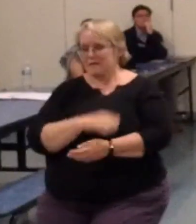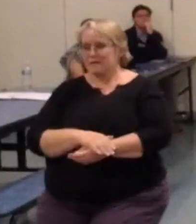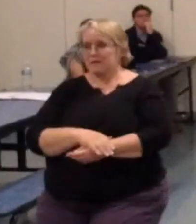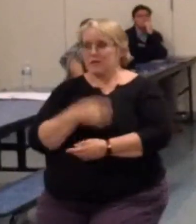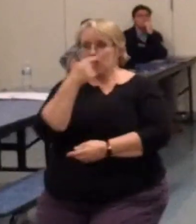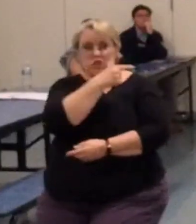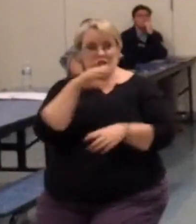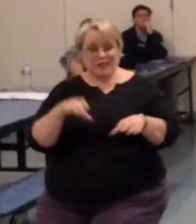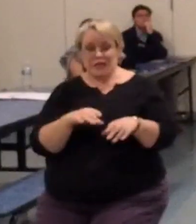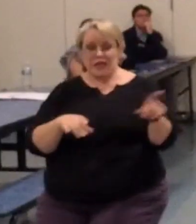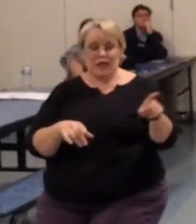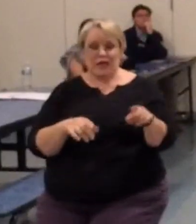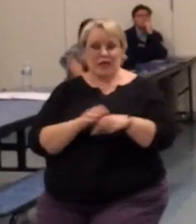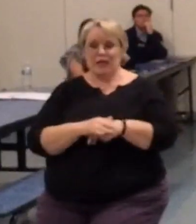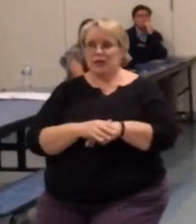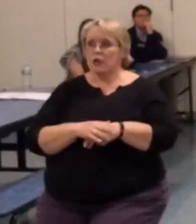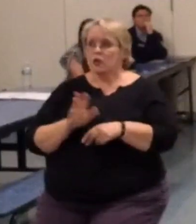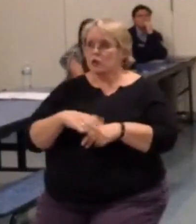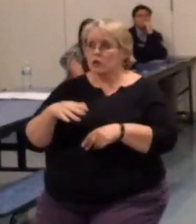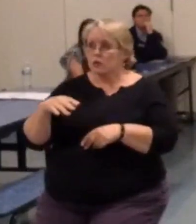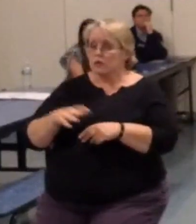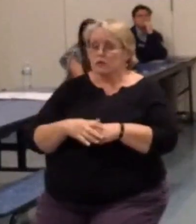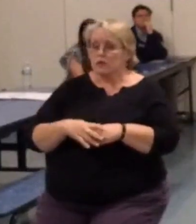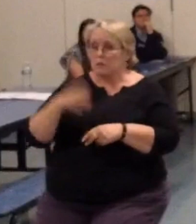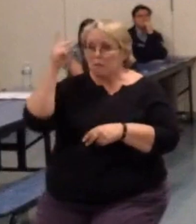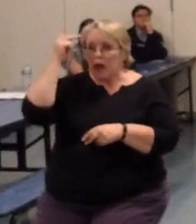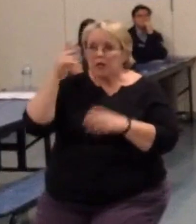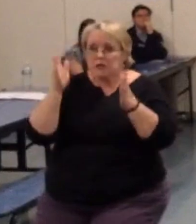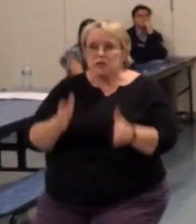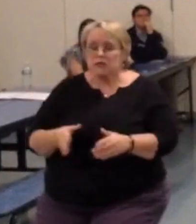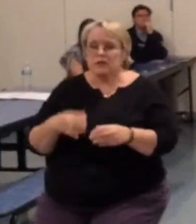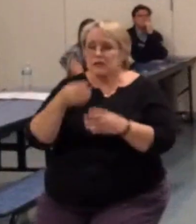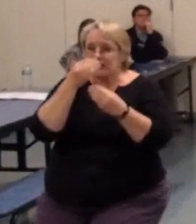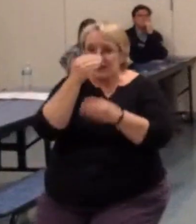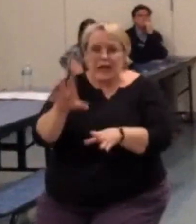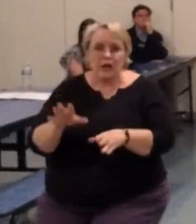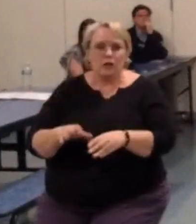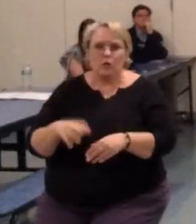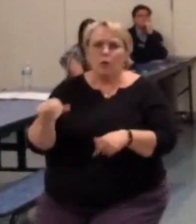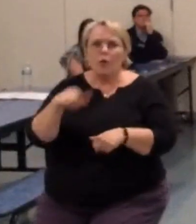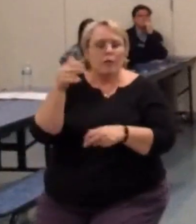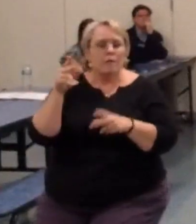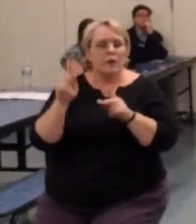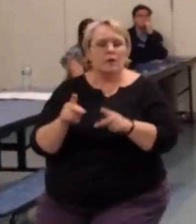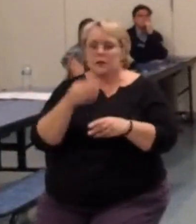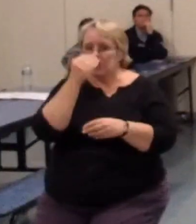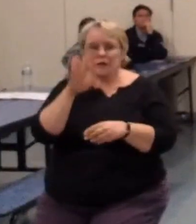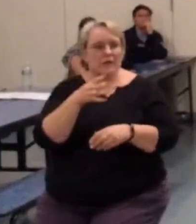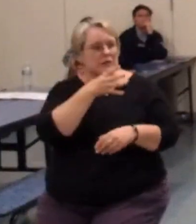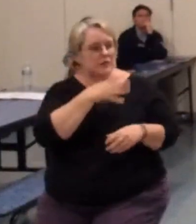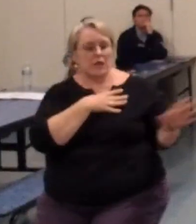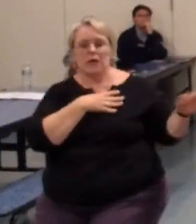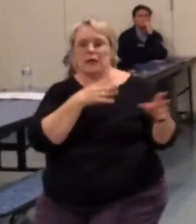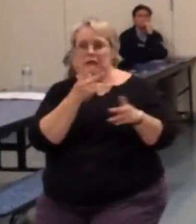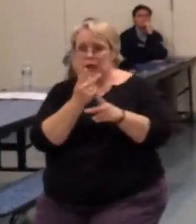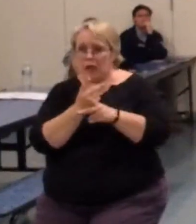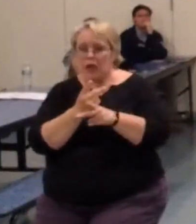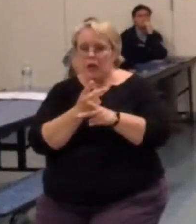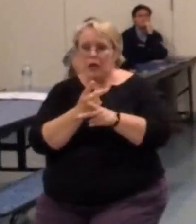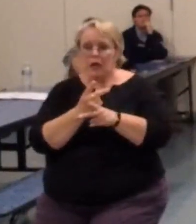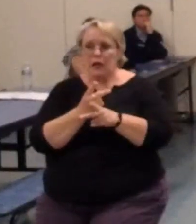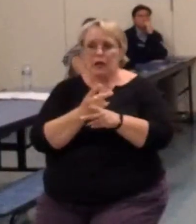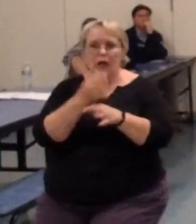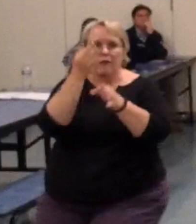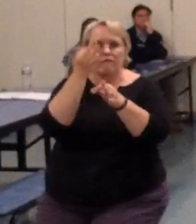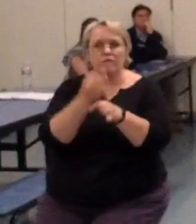She did it. No politician cared. Nobody cared. But this lady cared and had the faith